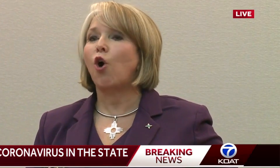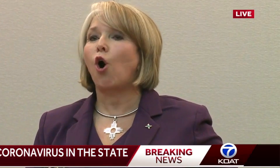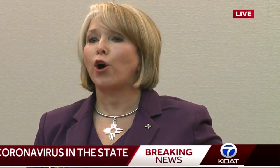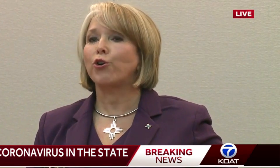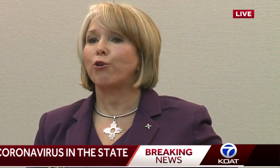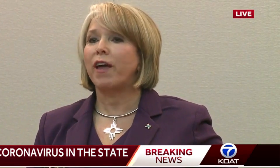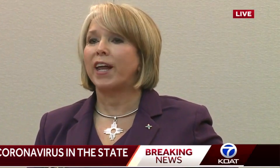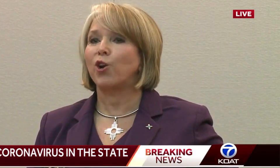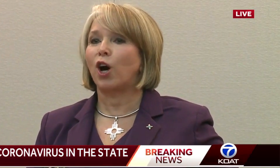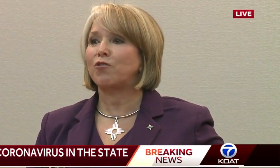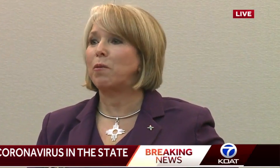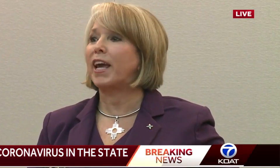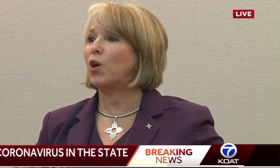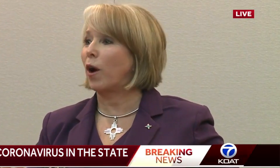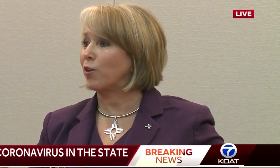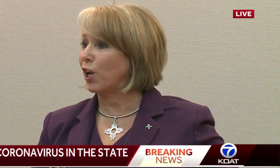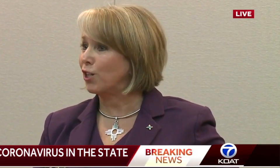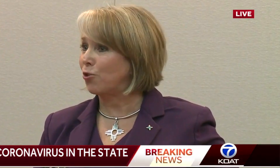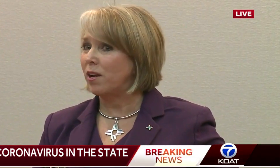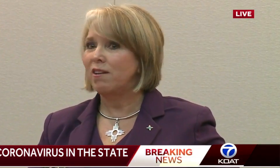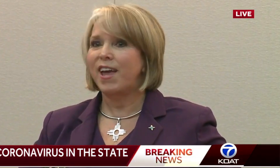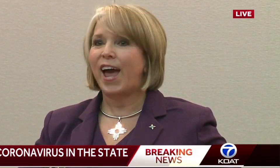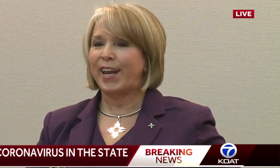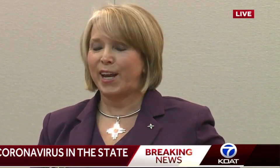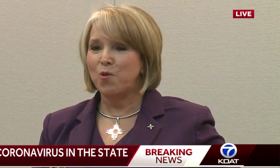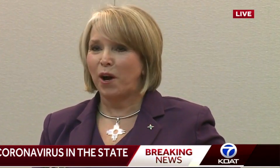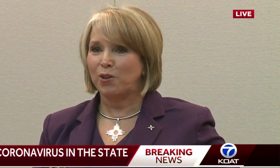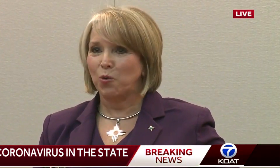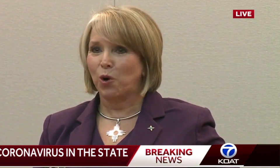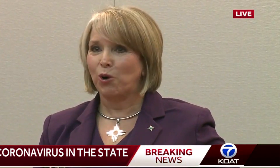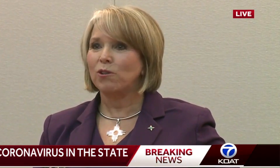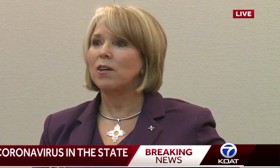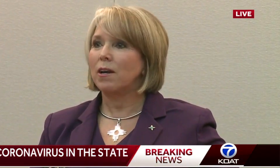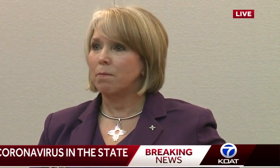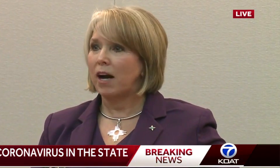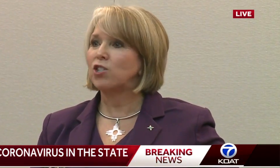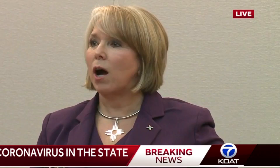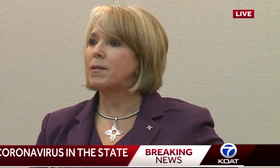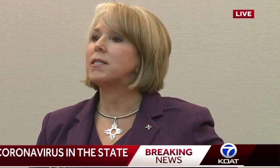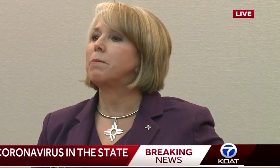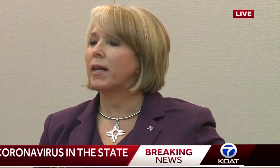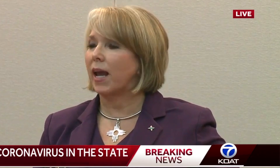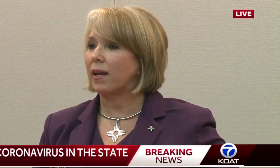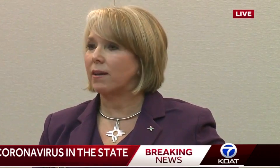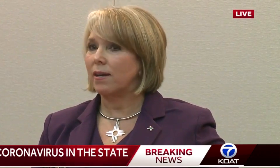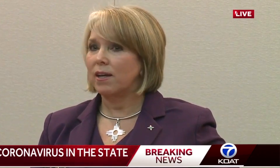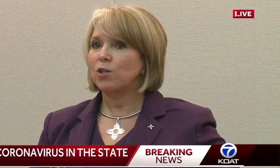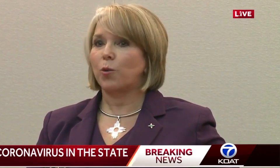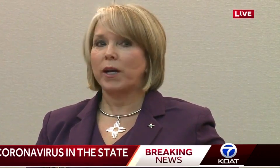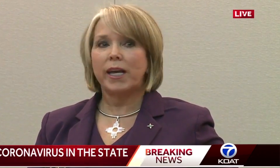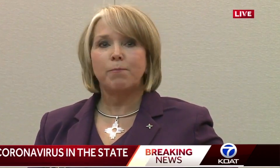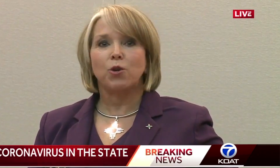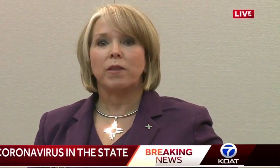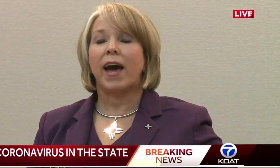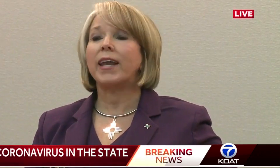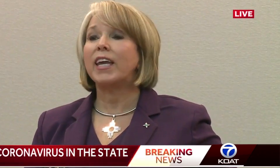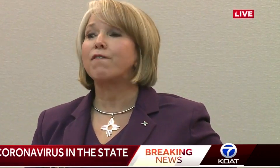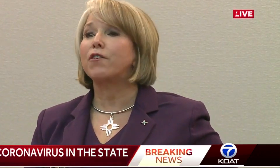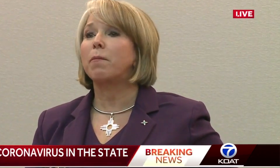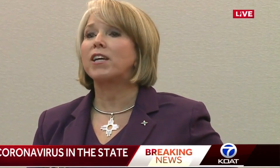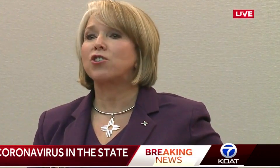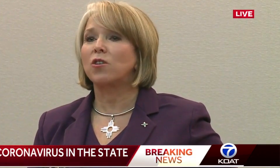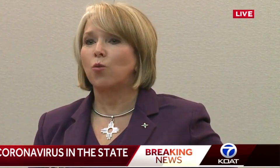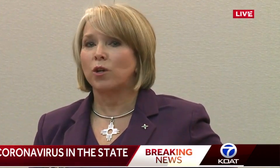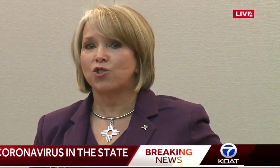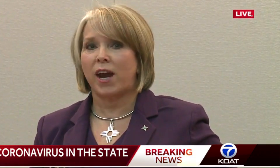harder than it ought to be anywhere in the country and anywhere in the world. My job is to mitigate. So we're going to keep doing that.